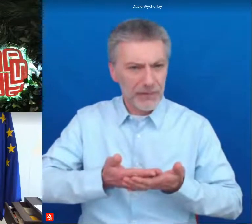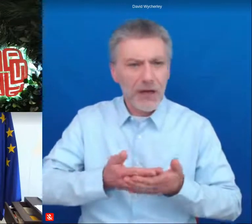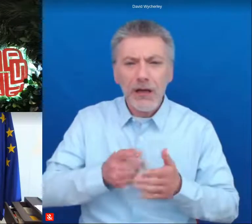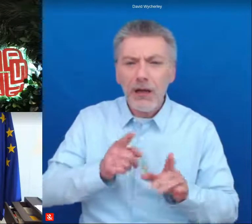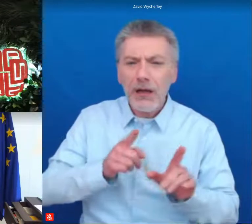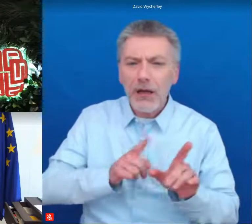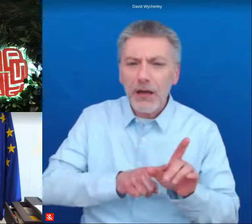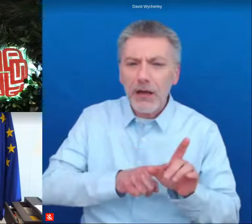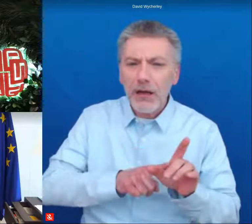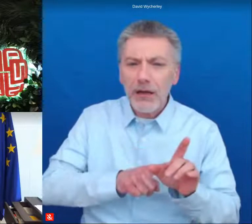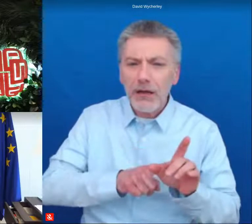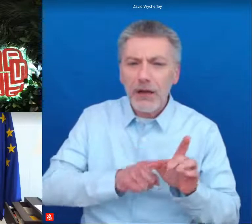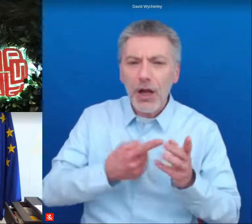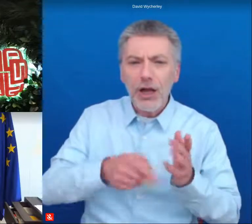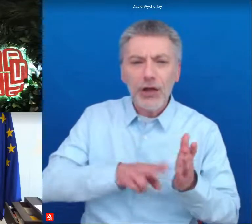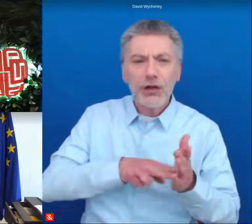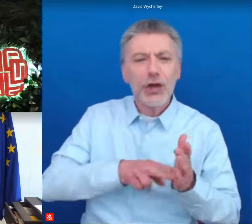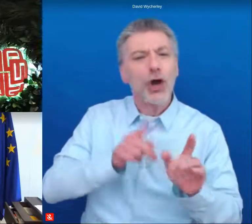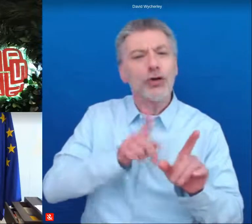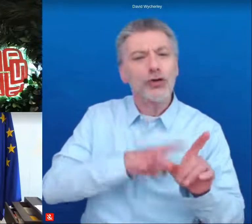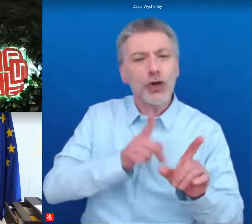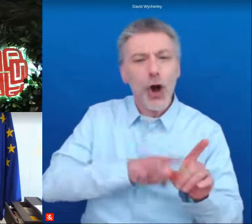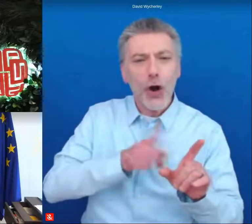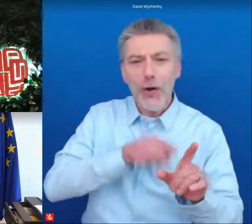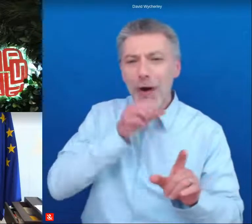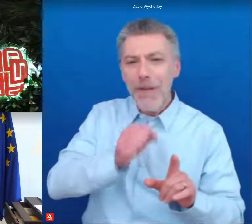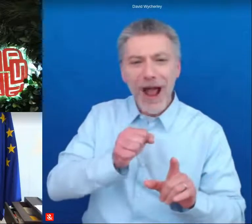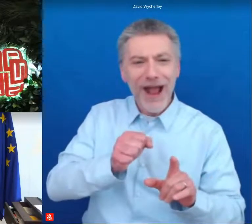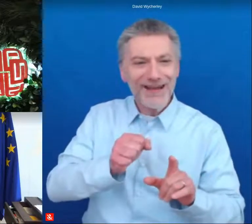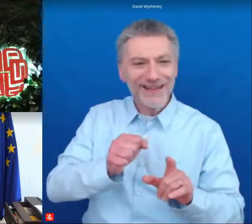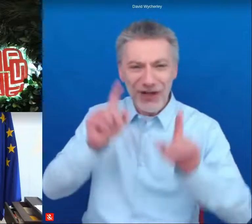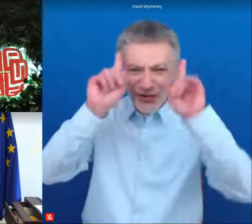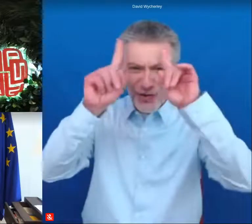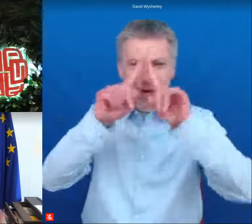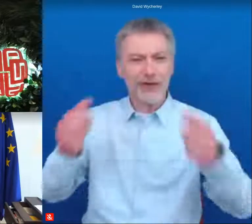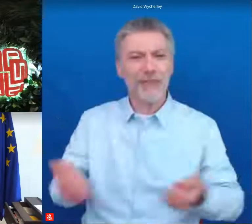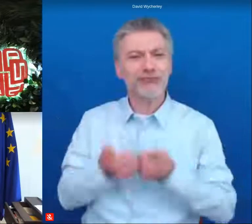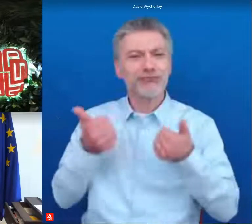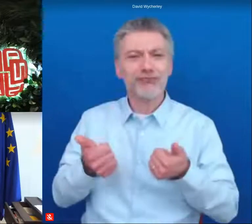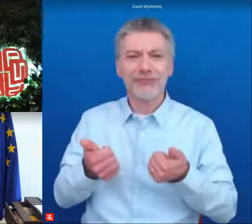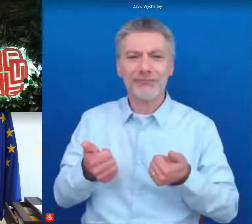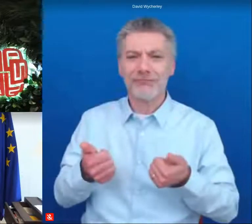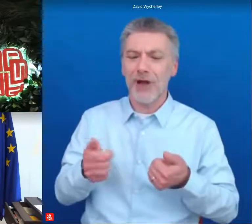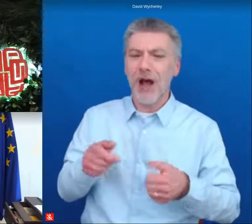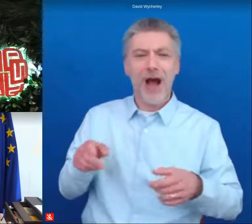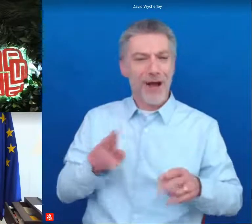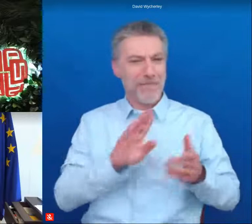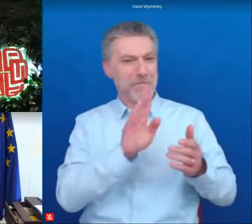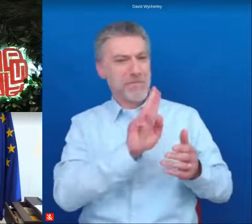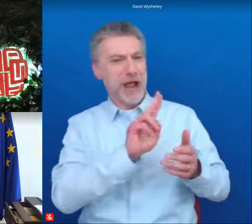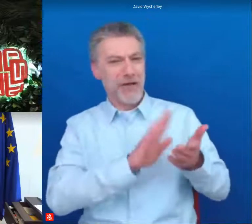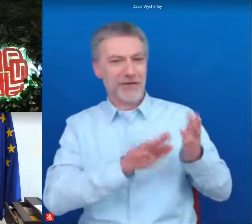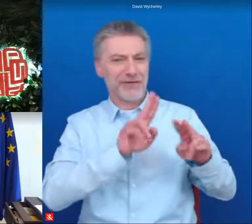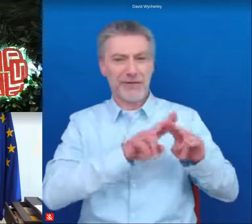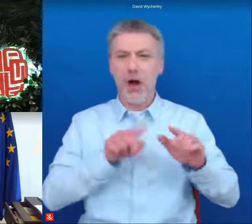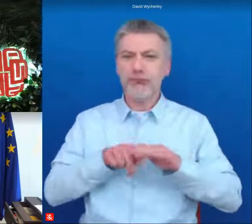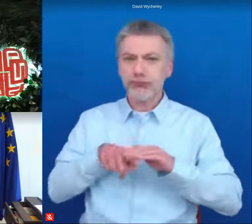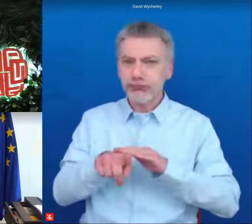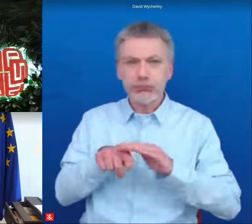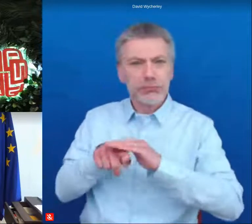fresh out of the university's suitcase expect saying goodbye to her parents and and believing